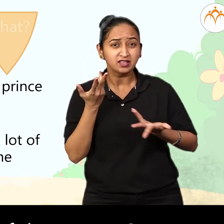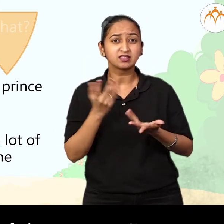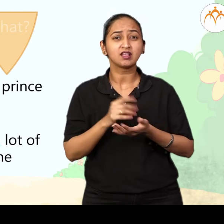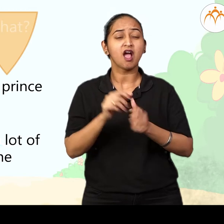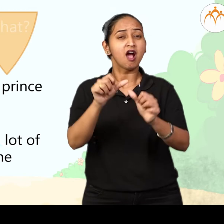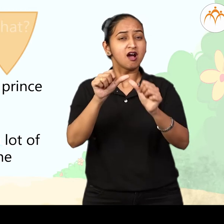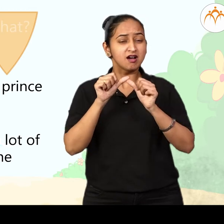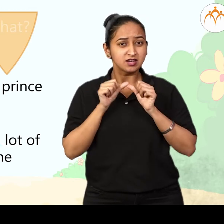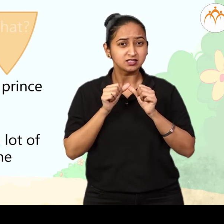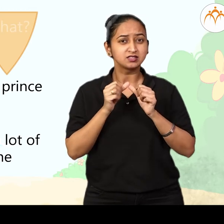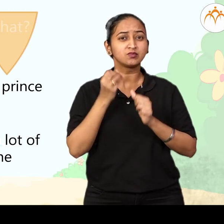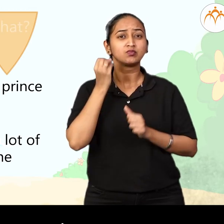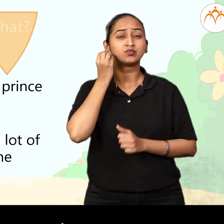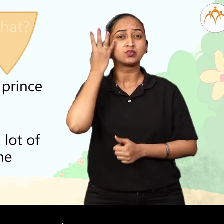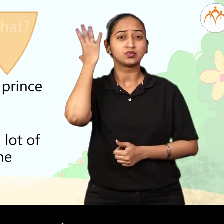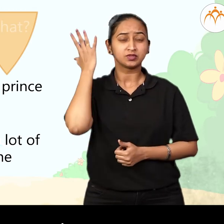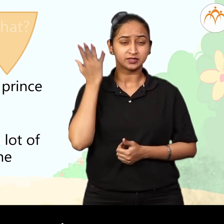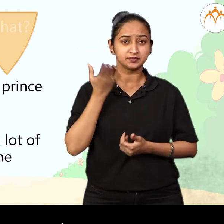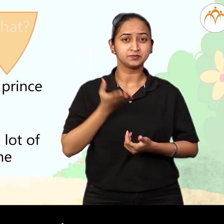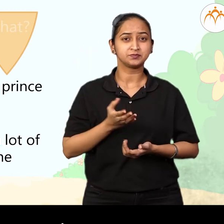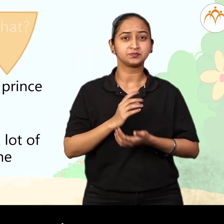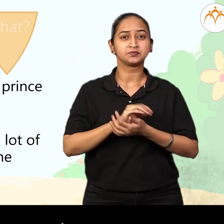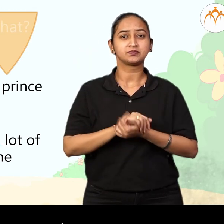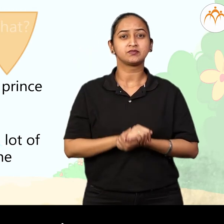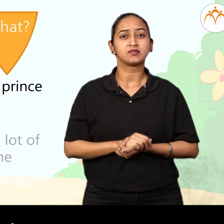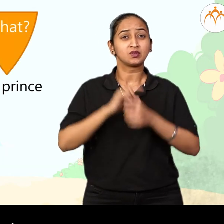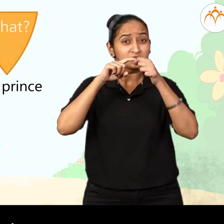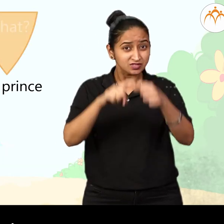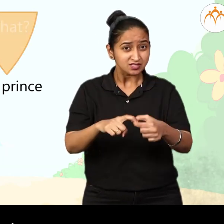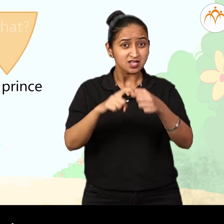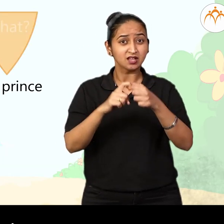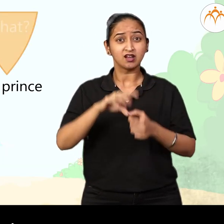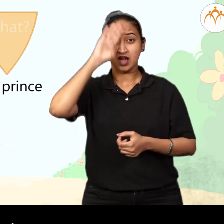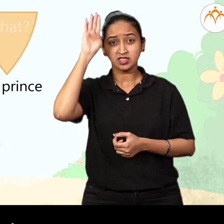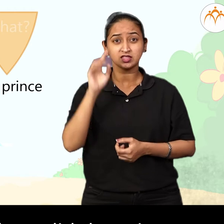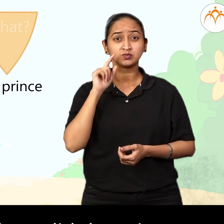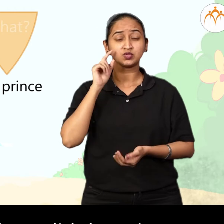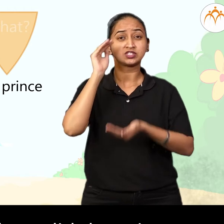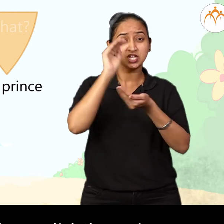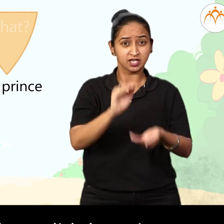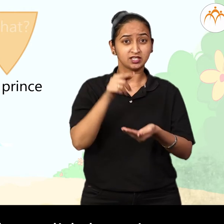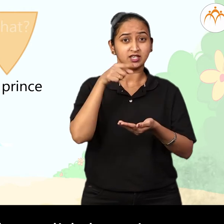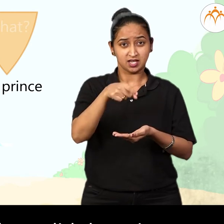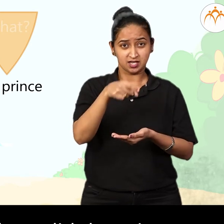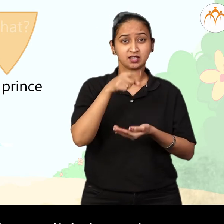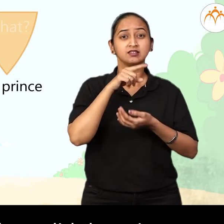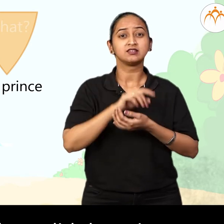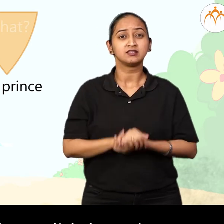Answer Early in the morning Question Early in the morning, where